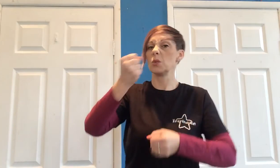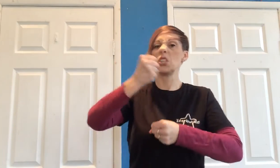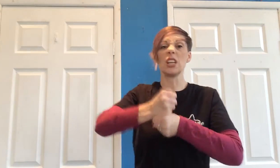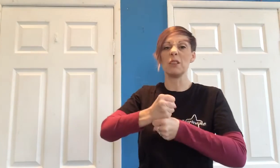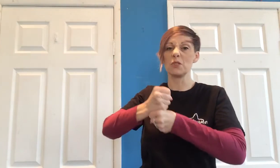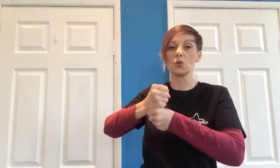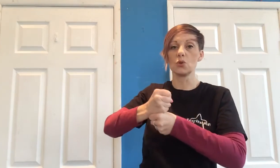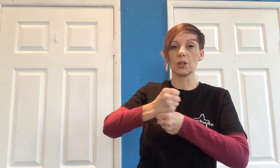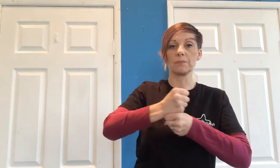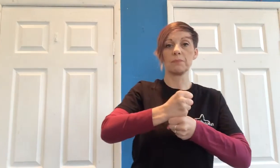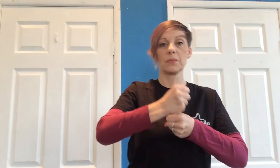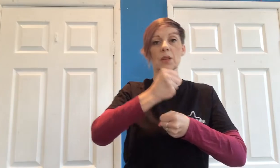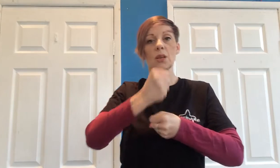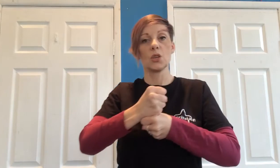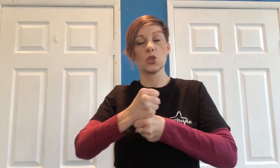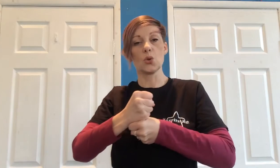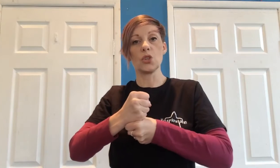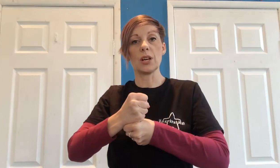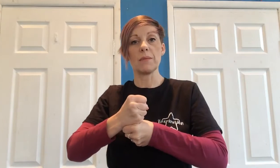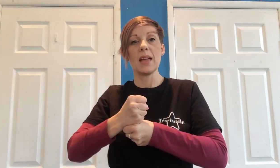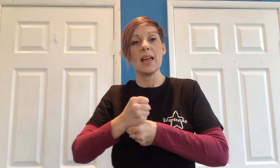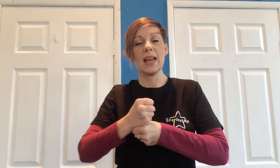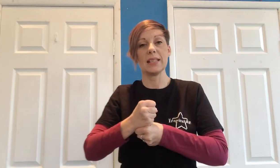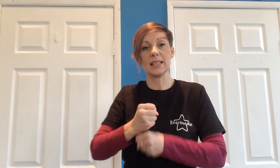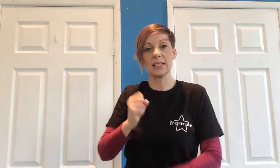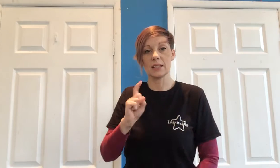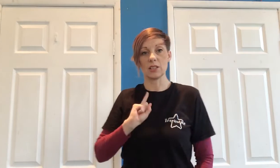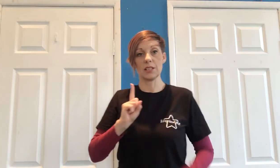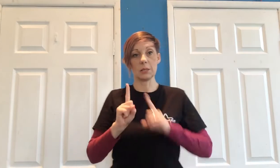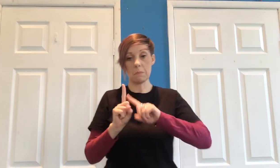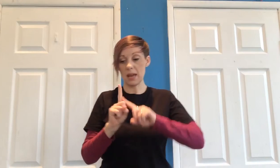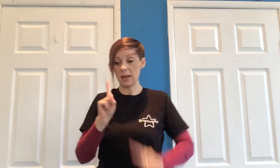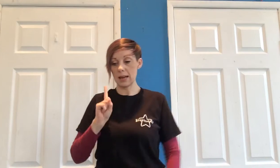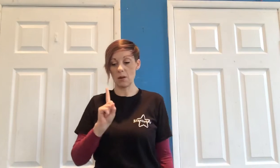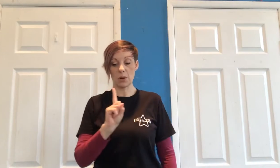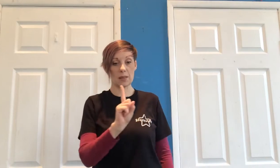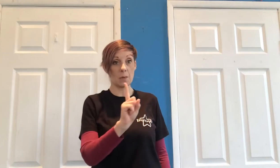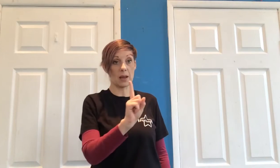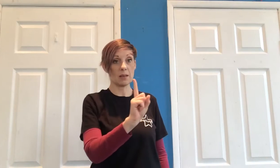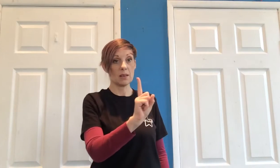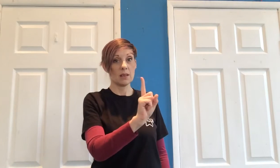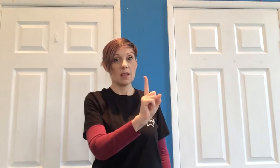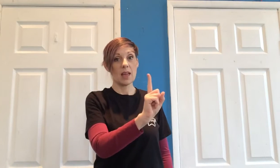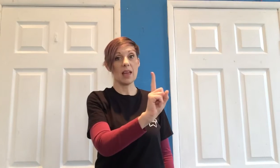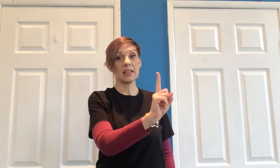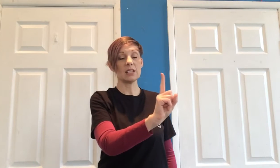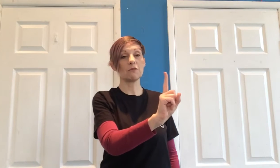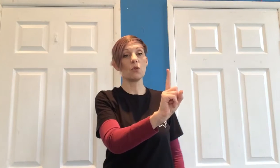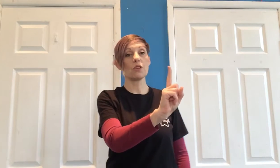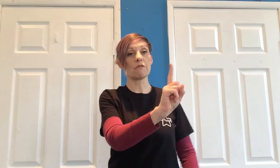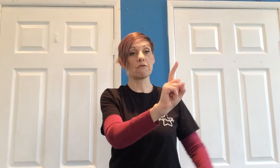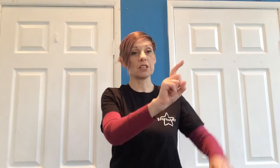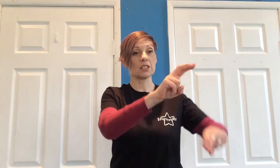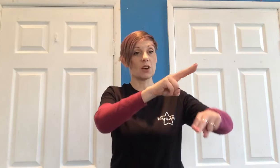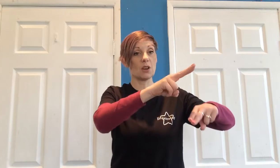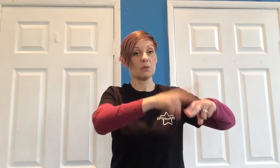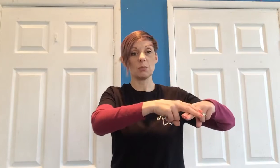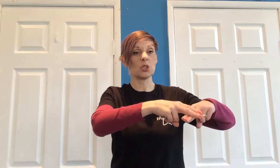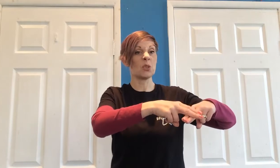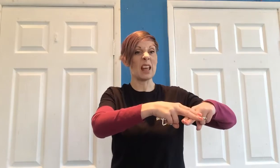to do a G for Georgia Georgia headed so this is me and now I'm going that way headed for the Frisco so I'm just an